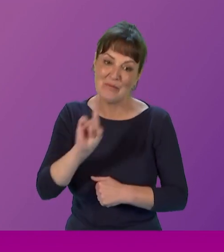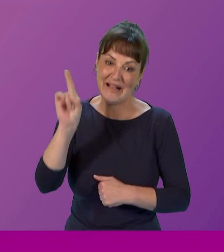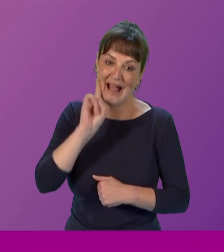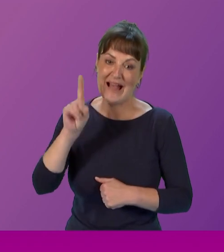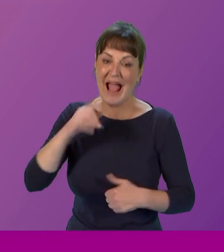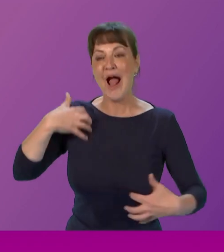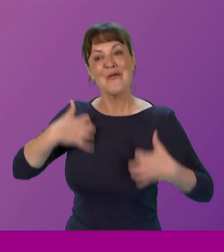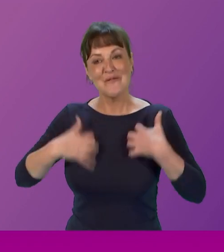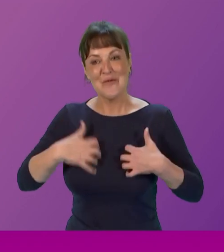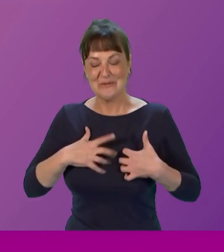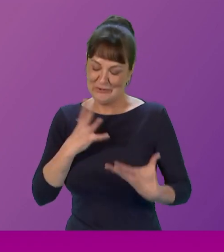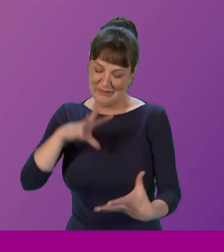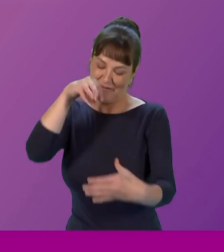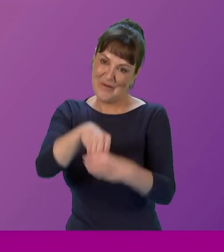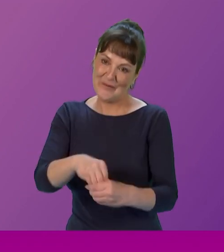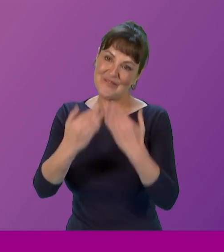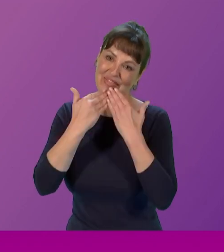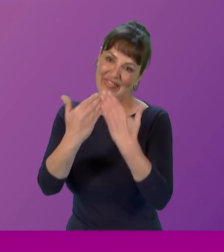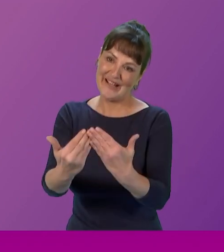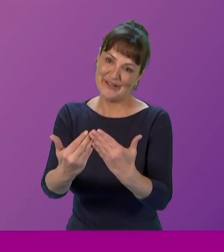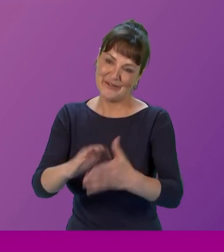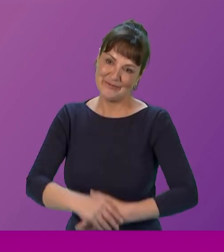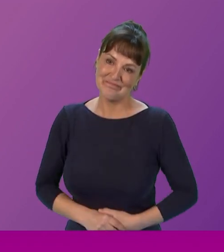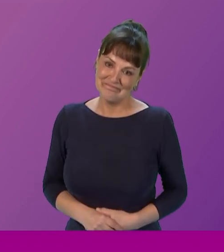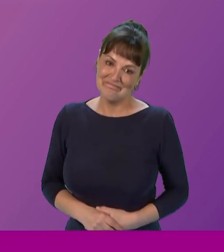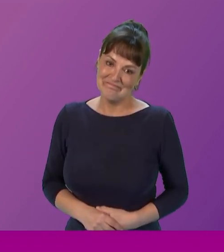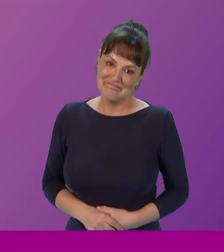which I intend to play within it thank you thank